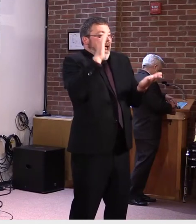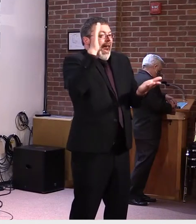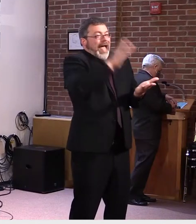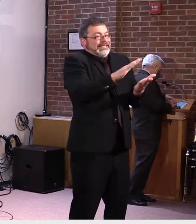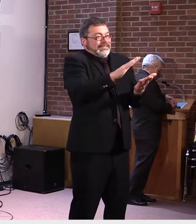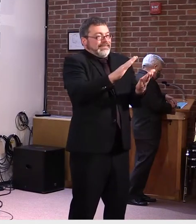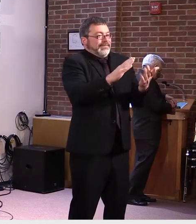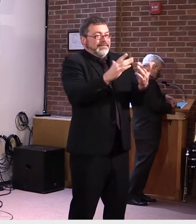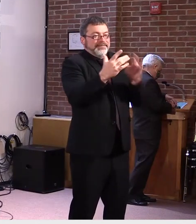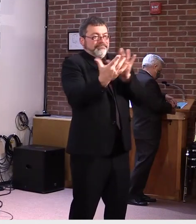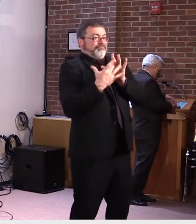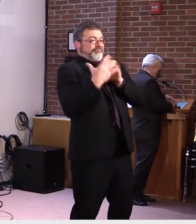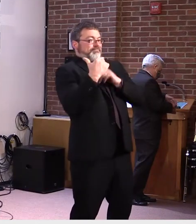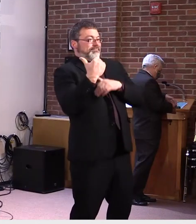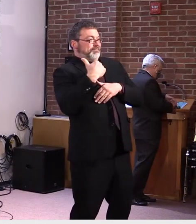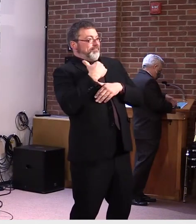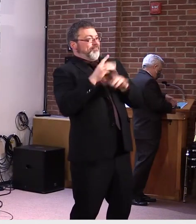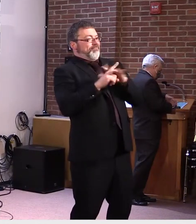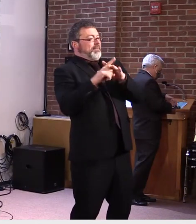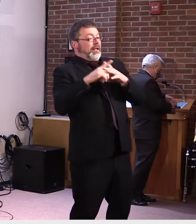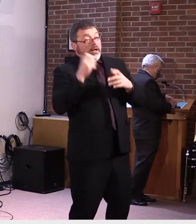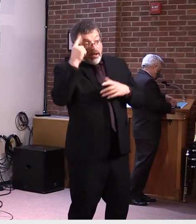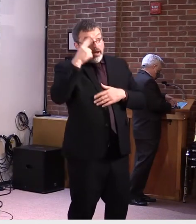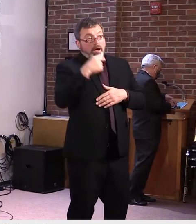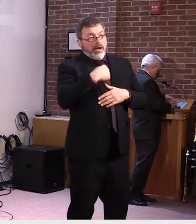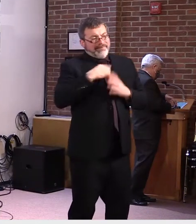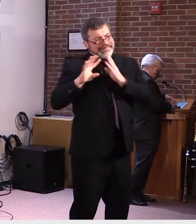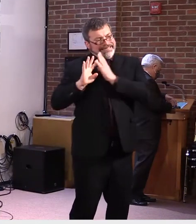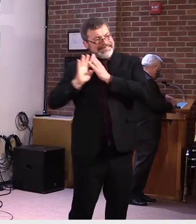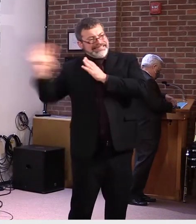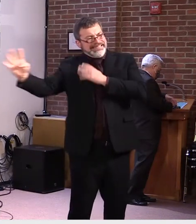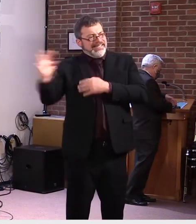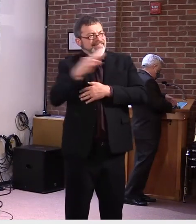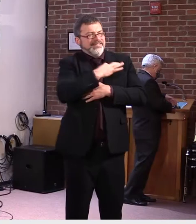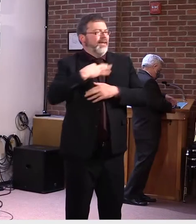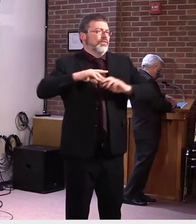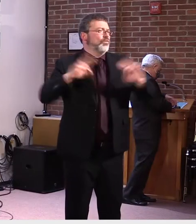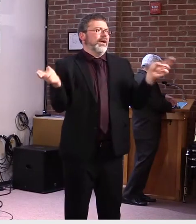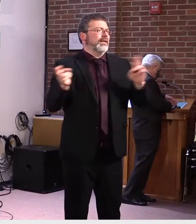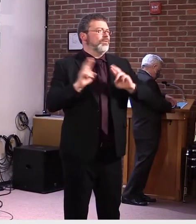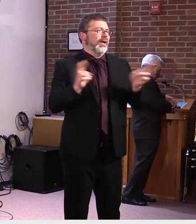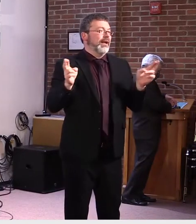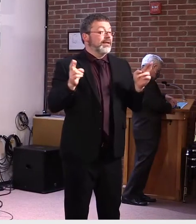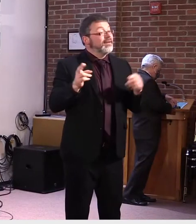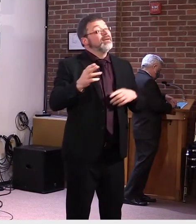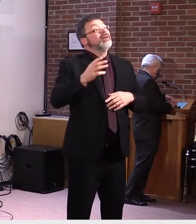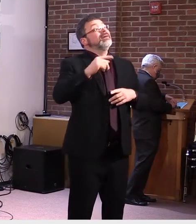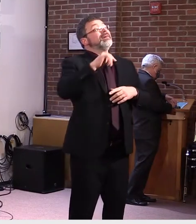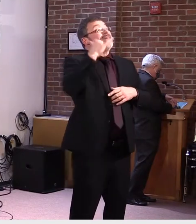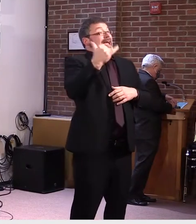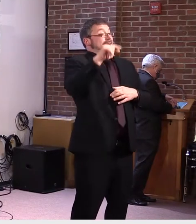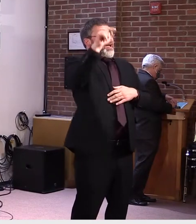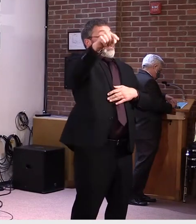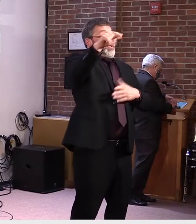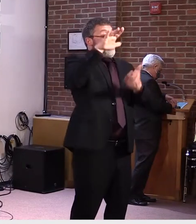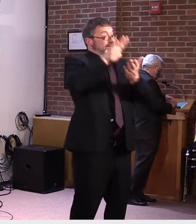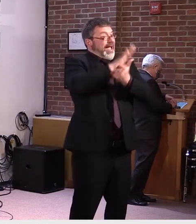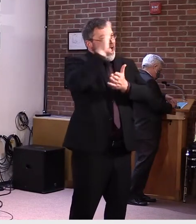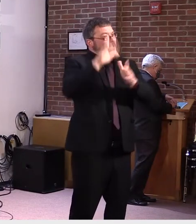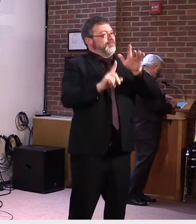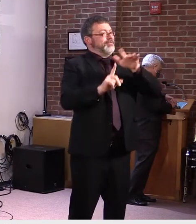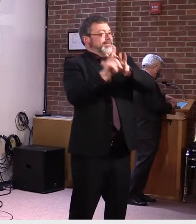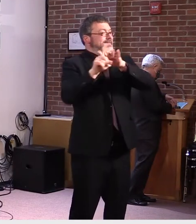haven't generated a high number of cases yet either, um, but as you know, uh, young people